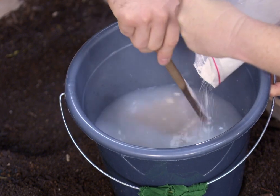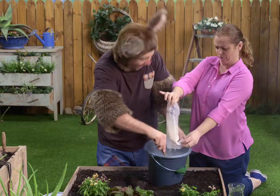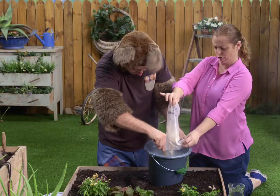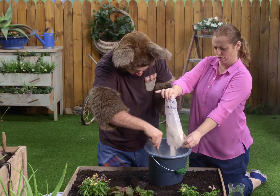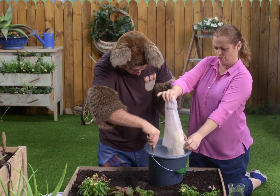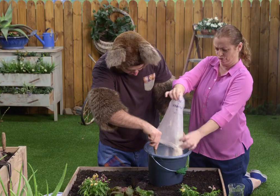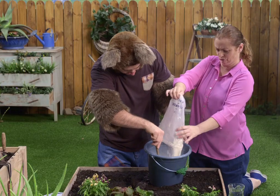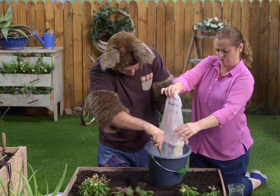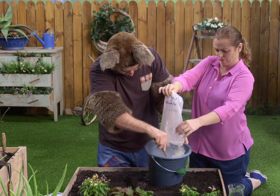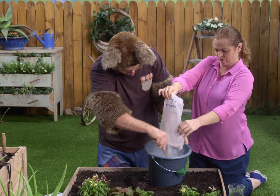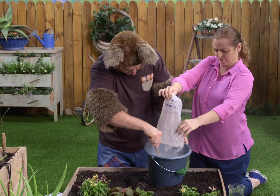Ooh. Ha ha.